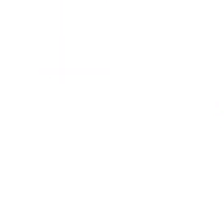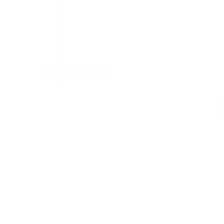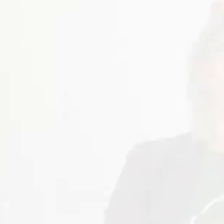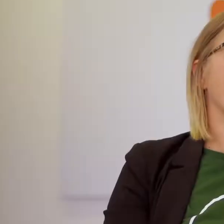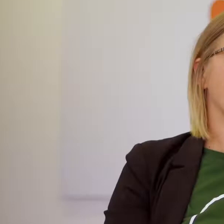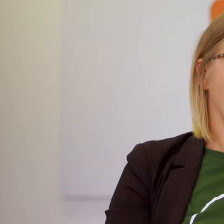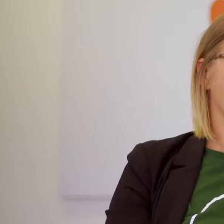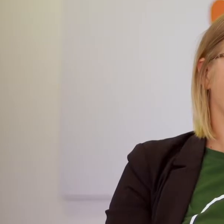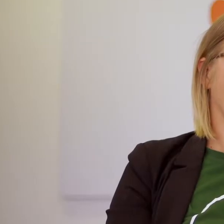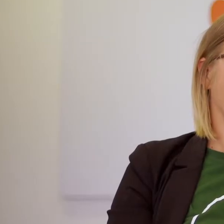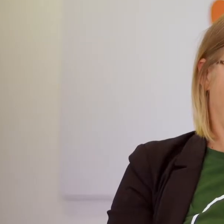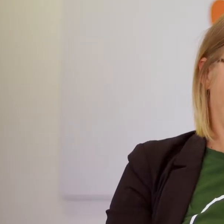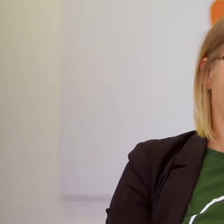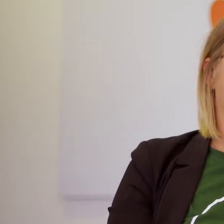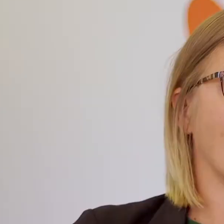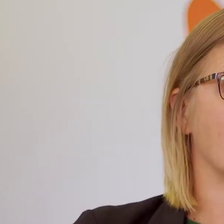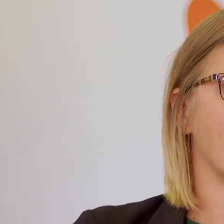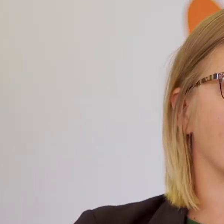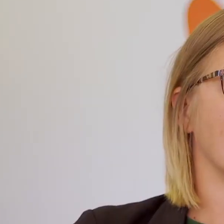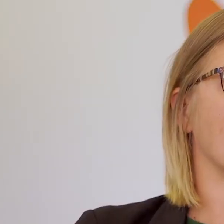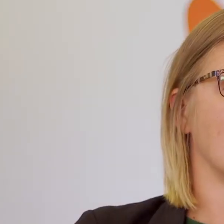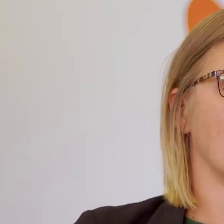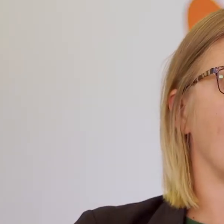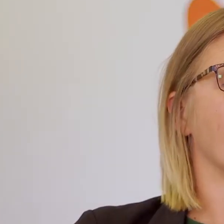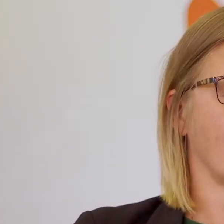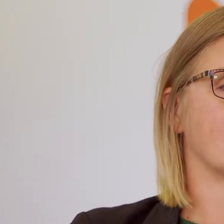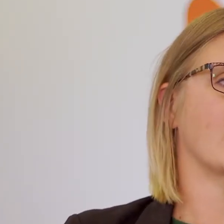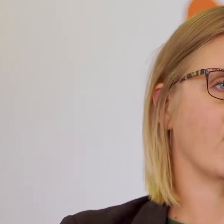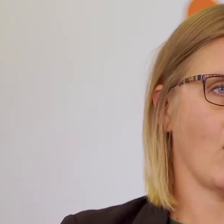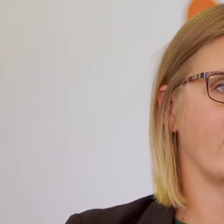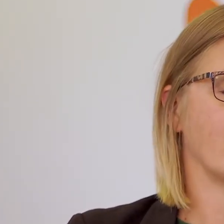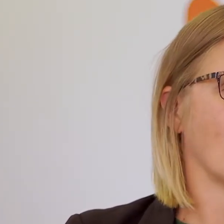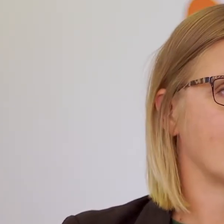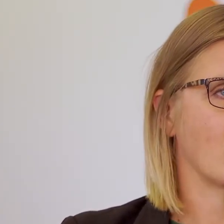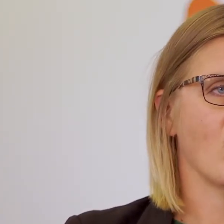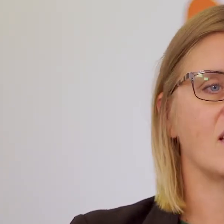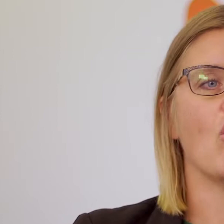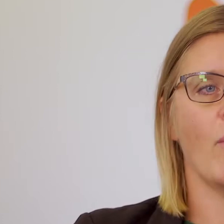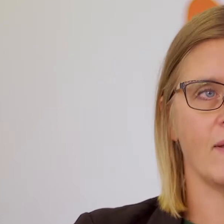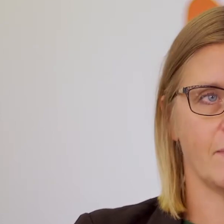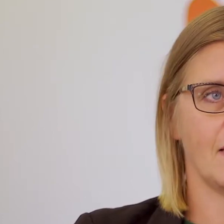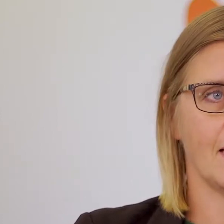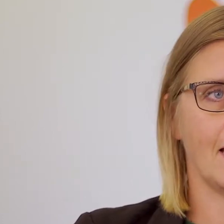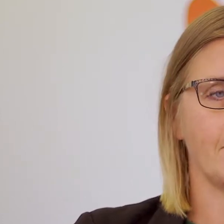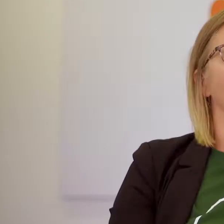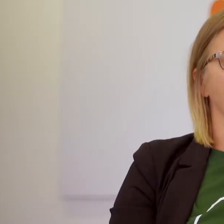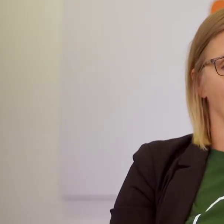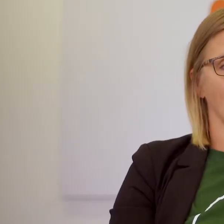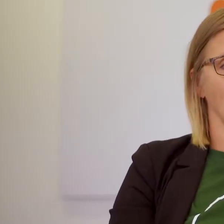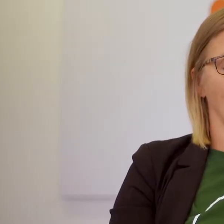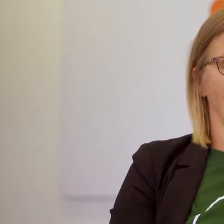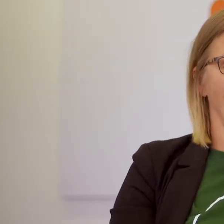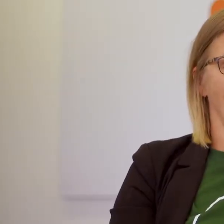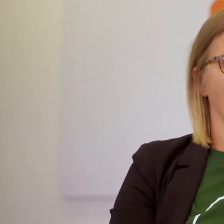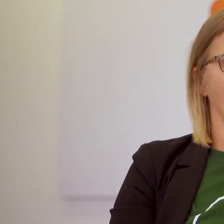So Milton Keynes Foodbank noticed the effects of the Covid-19 crisis almost immediately. We